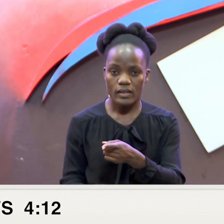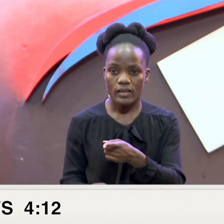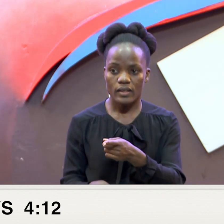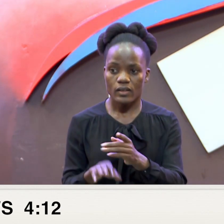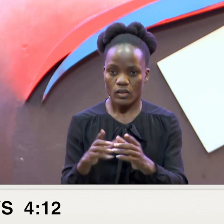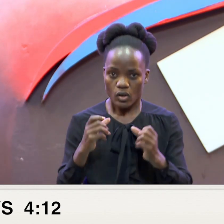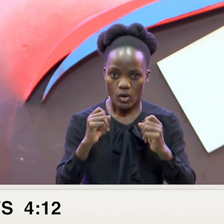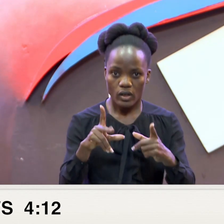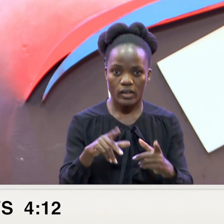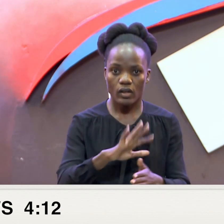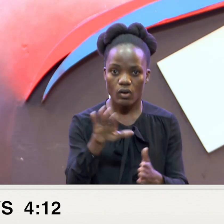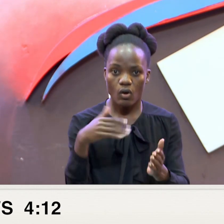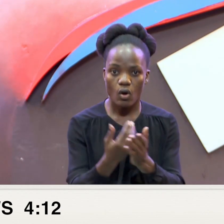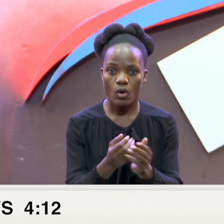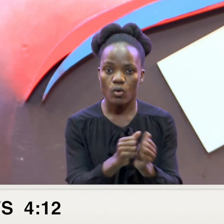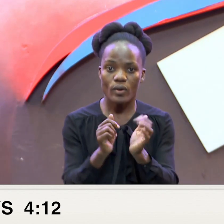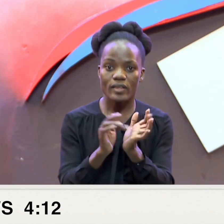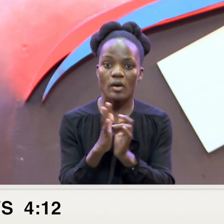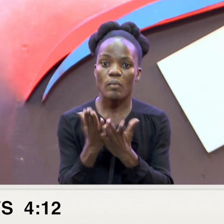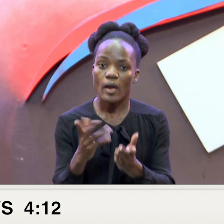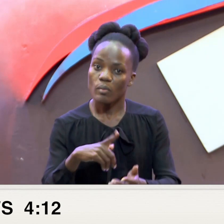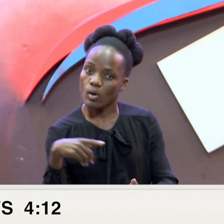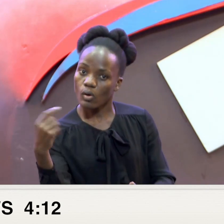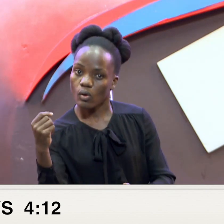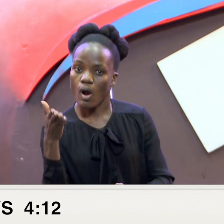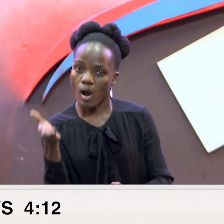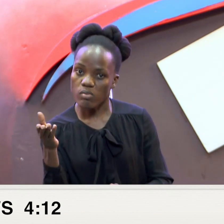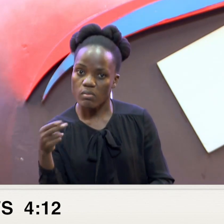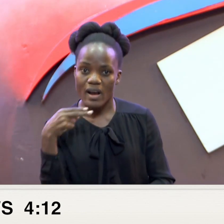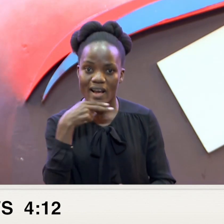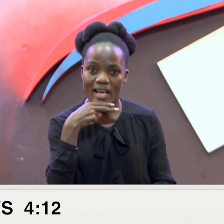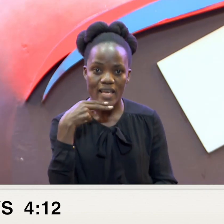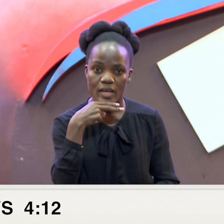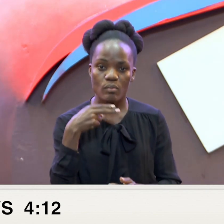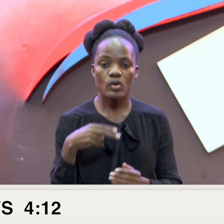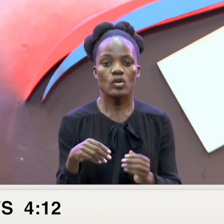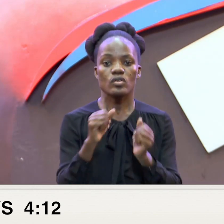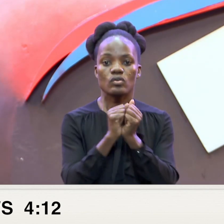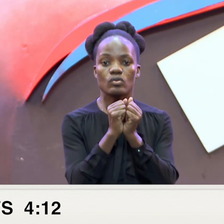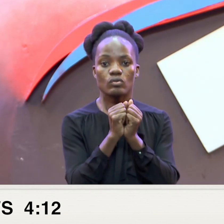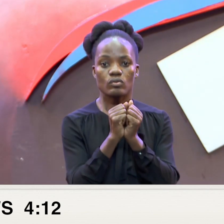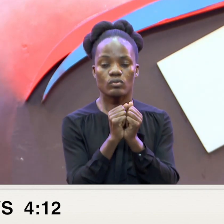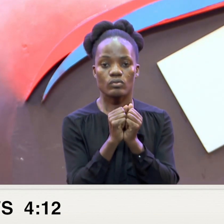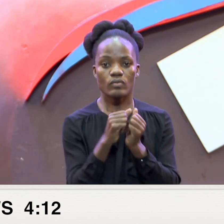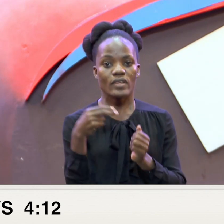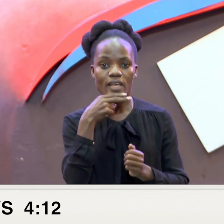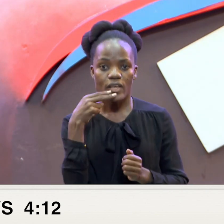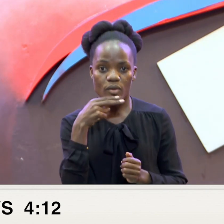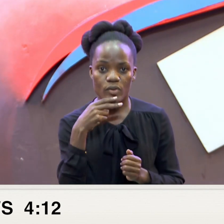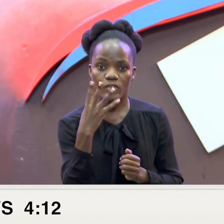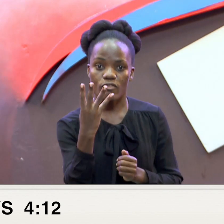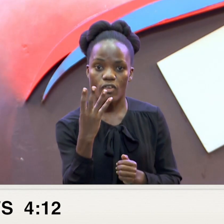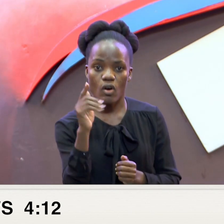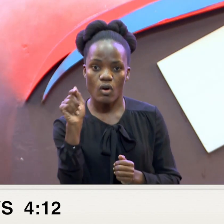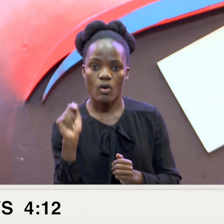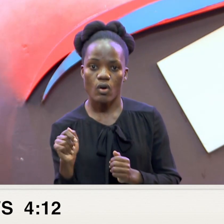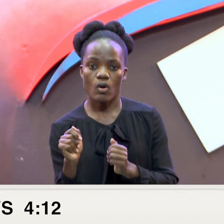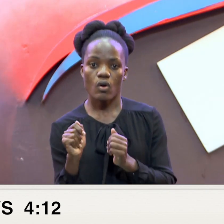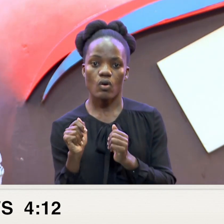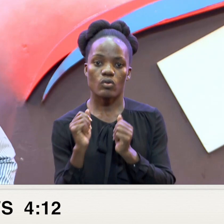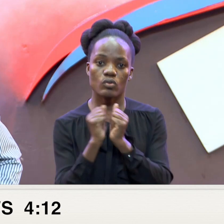run If you have your Bible You look into it That is Hebrews chapter 4